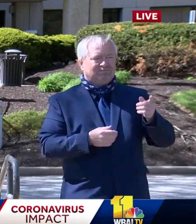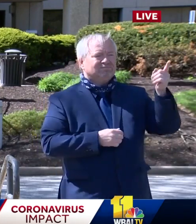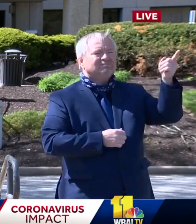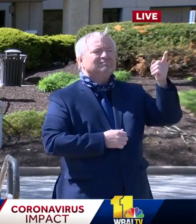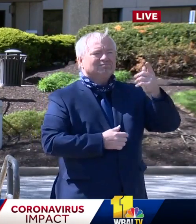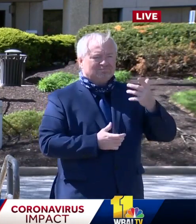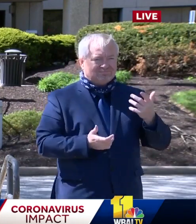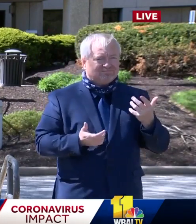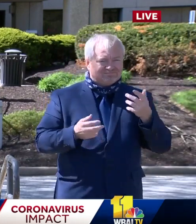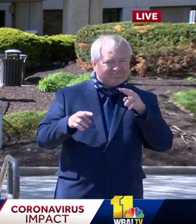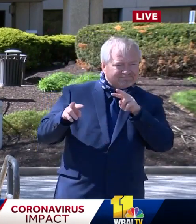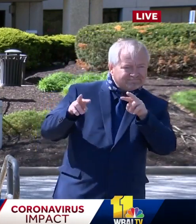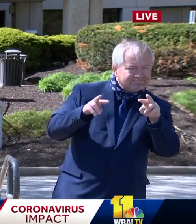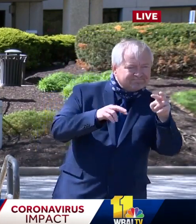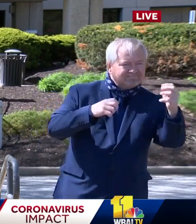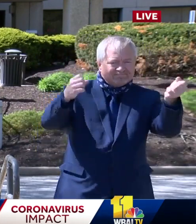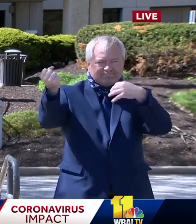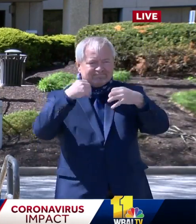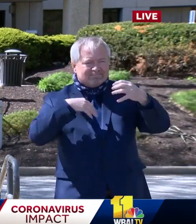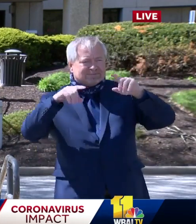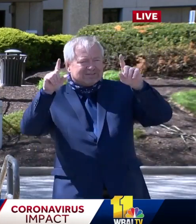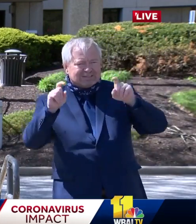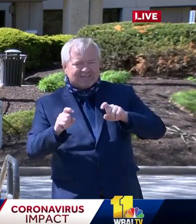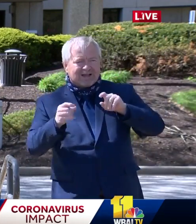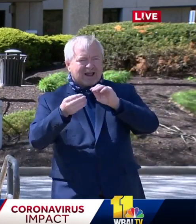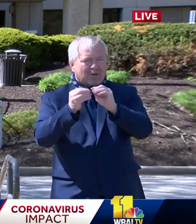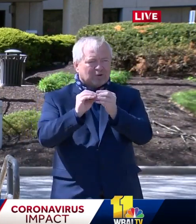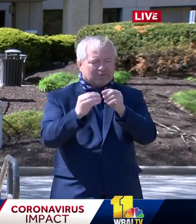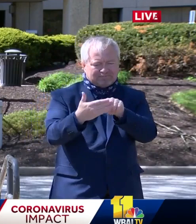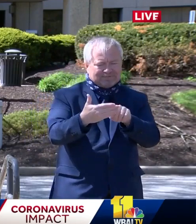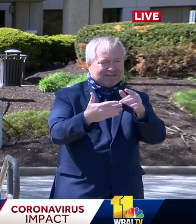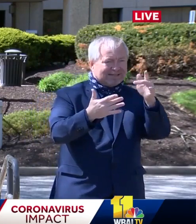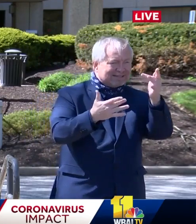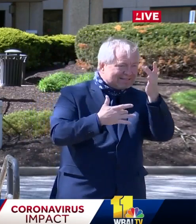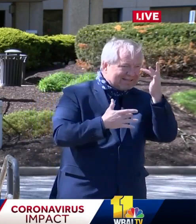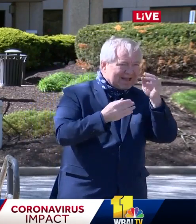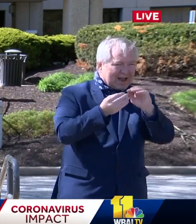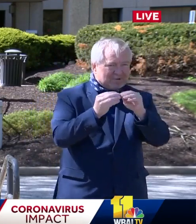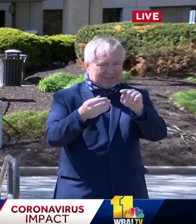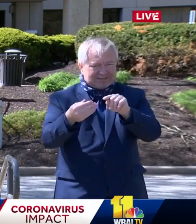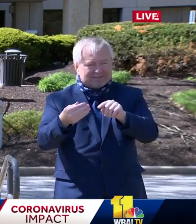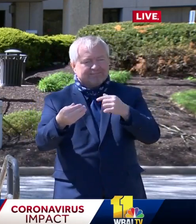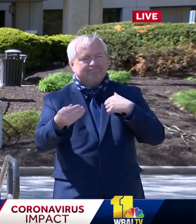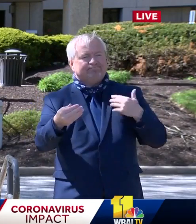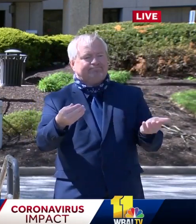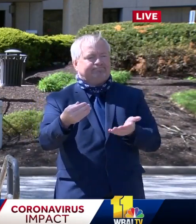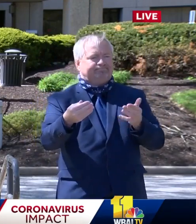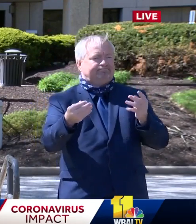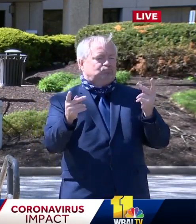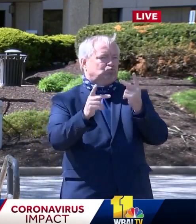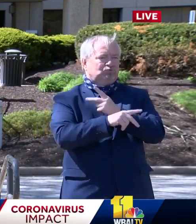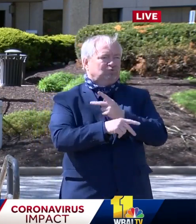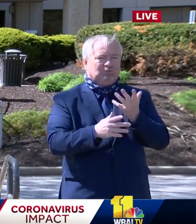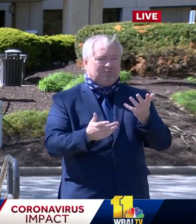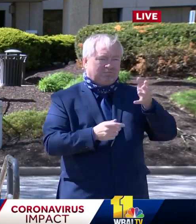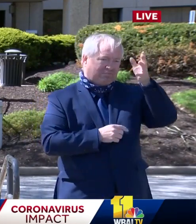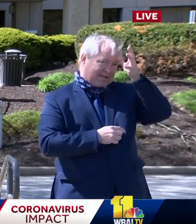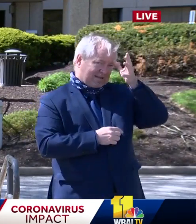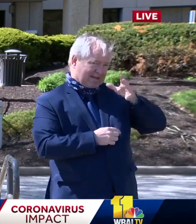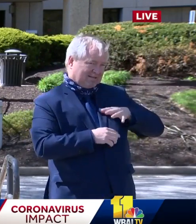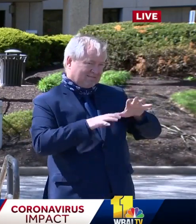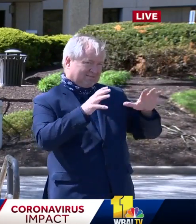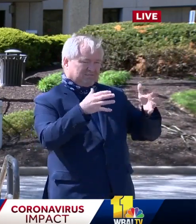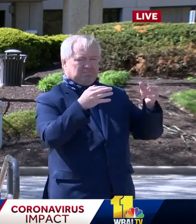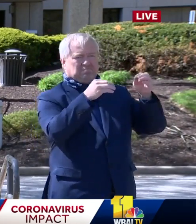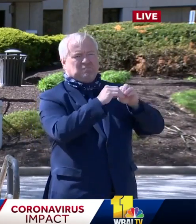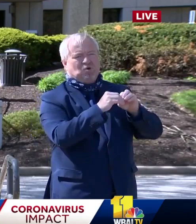realize that men in particular, uh, have really succumbed to this virus in terms of the deaths that we've seen. So for example,